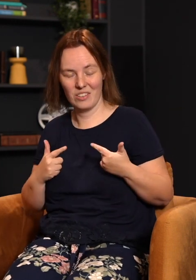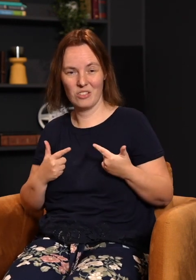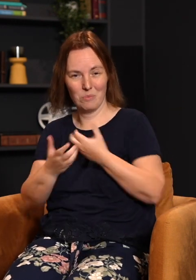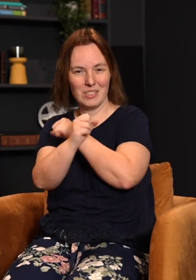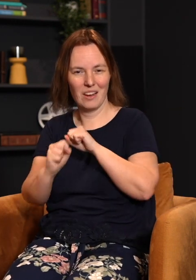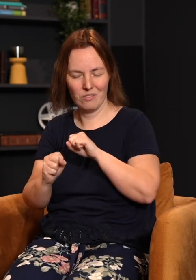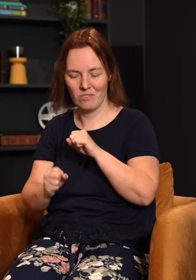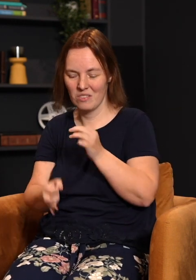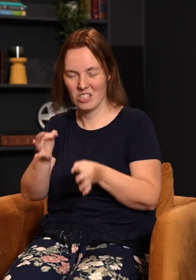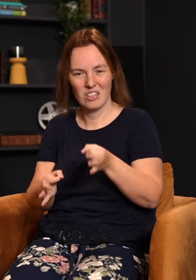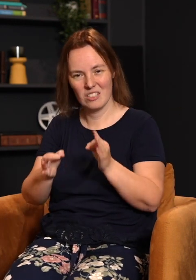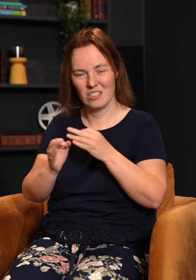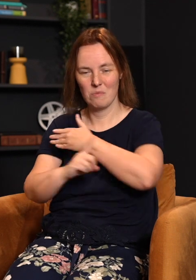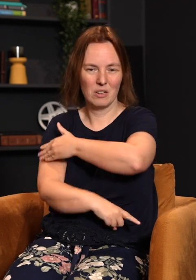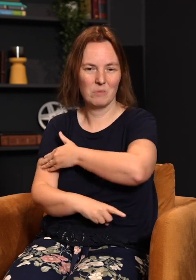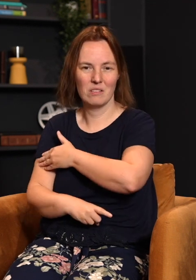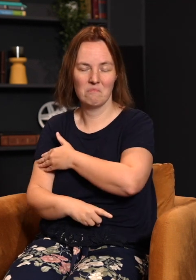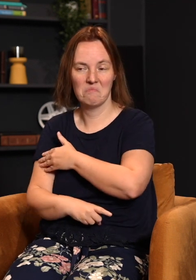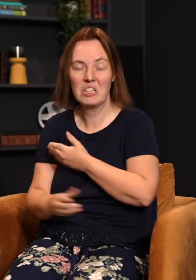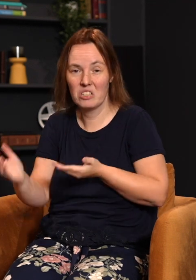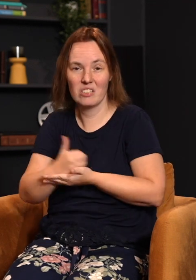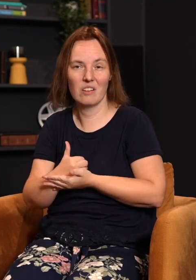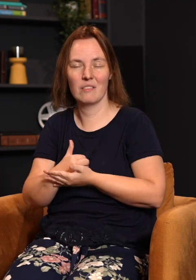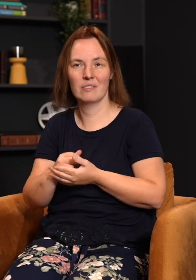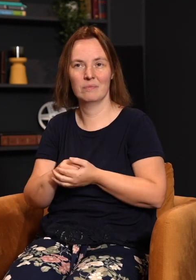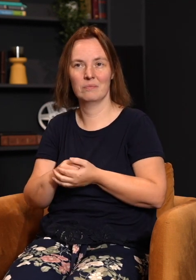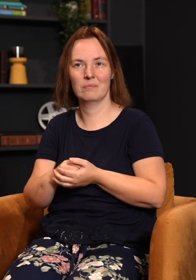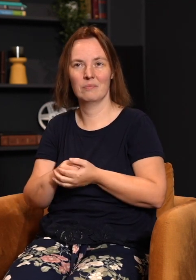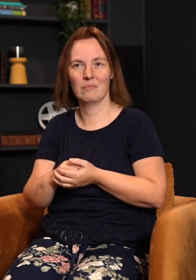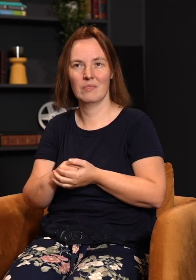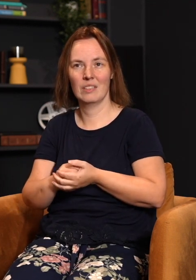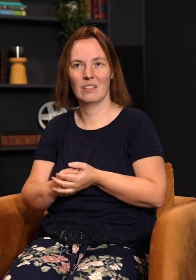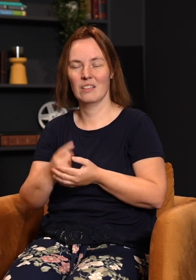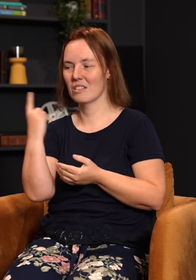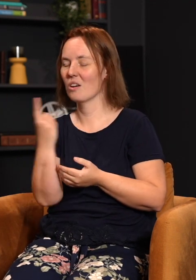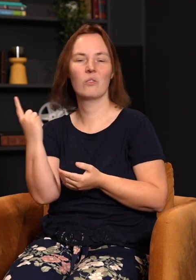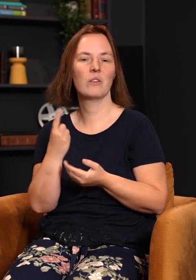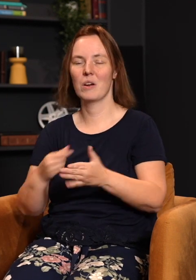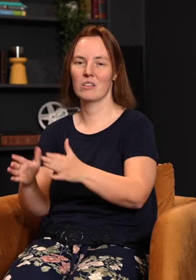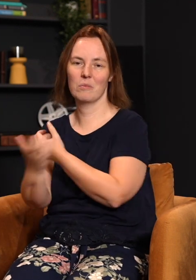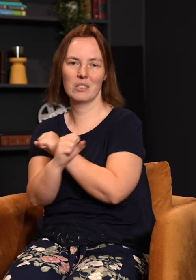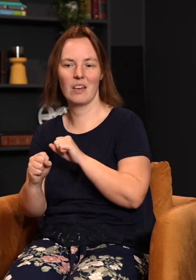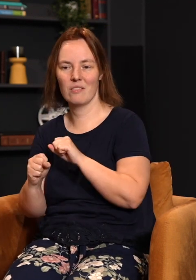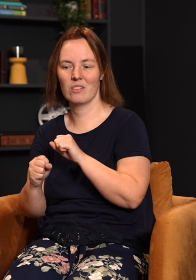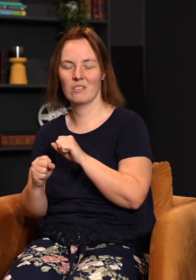saved from the just punishment that not only you deserve. Hear me, friends. It's the only way you can be saved